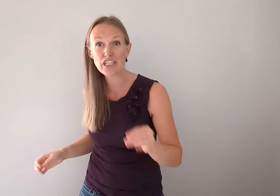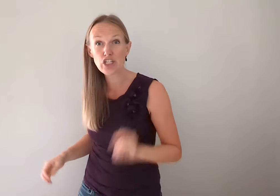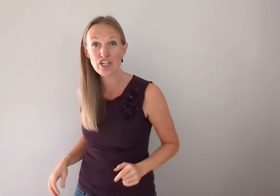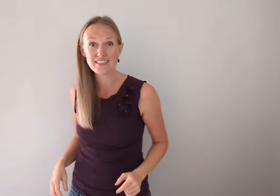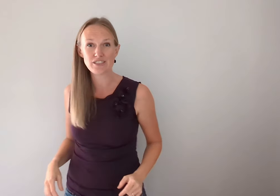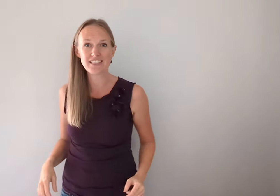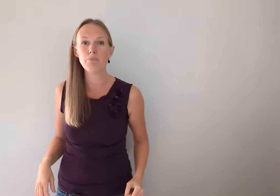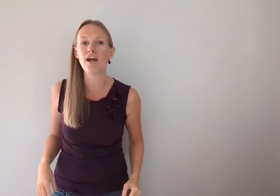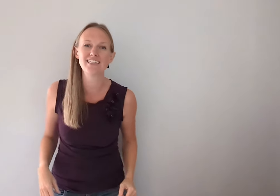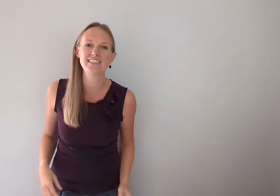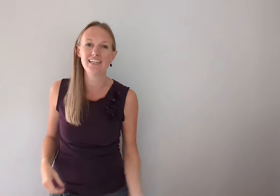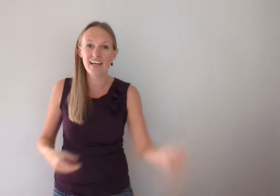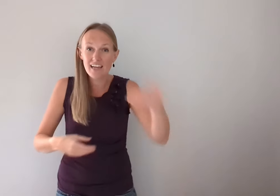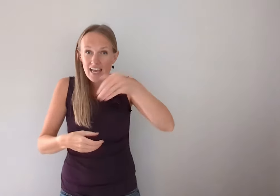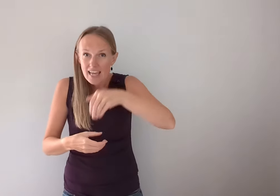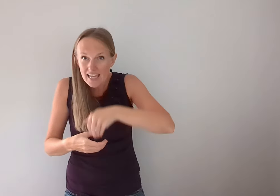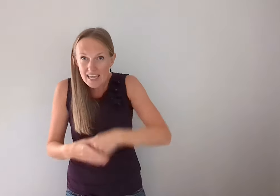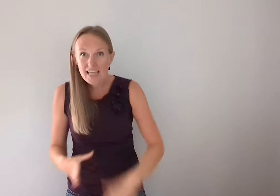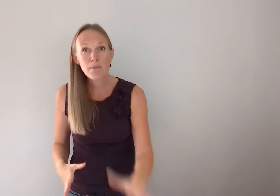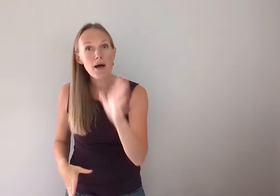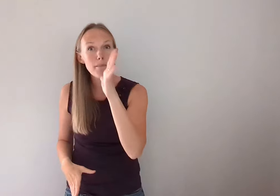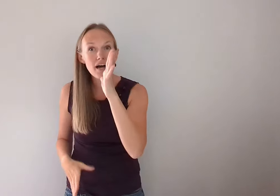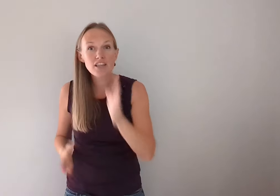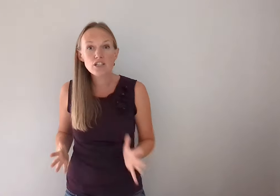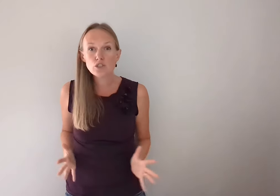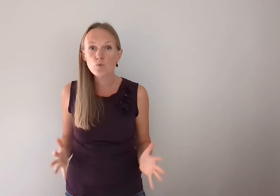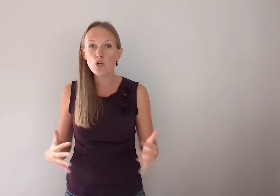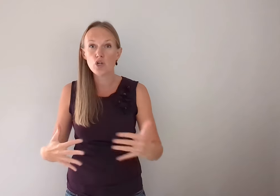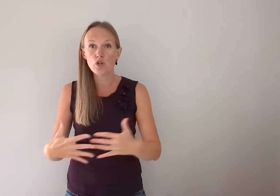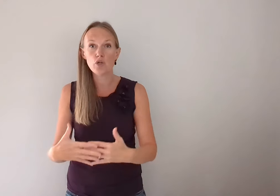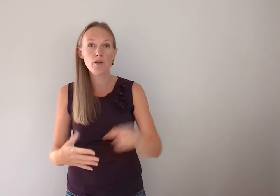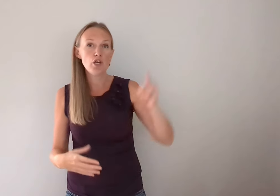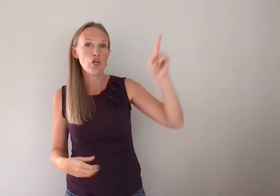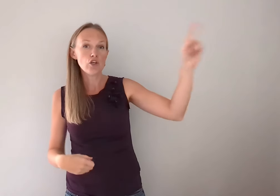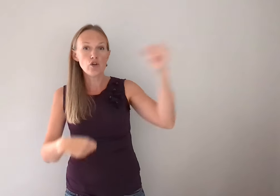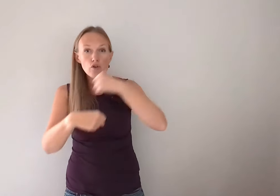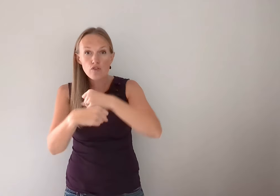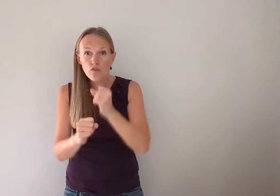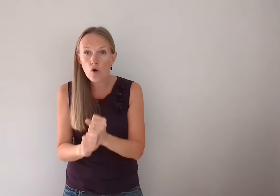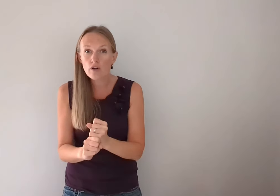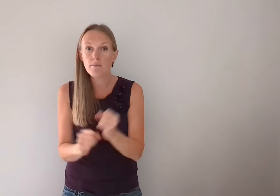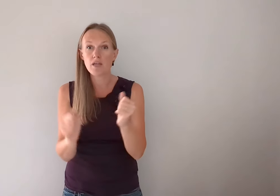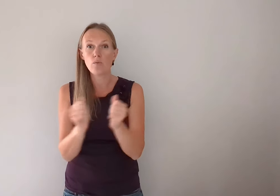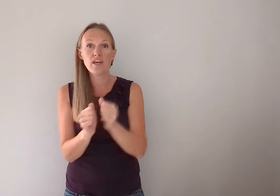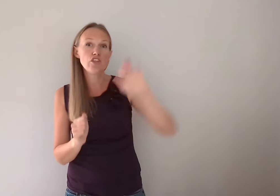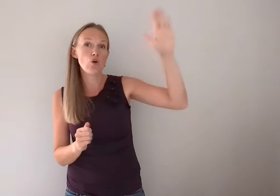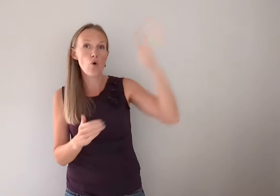then you're good. So just keep practicing. Okay. In my mother's womb, you formed me with your